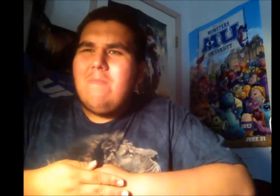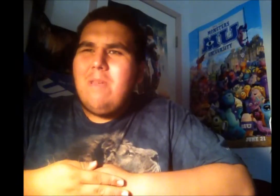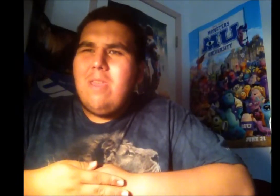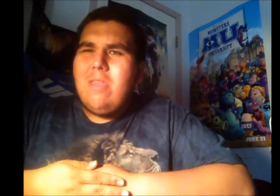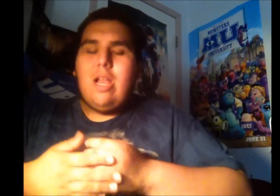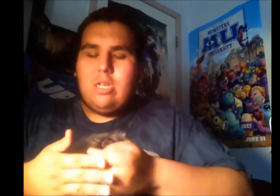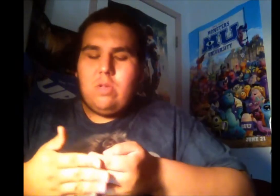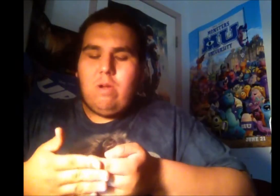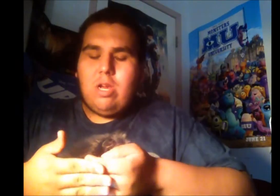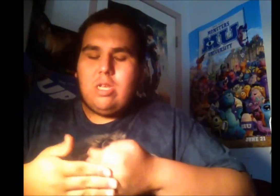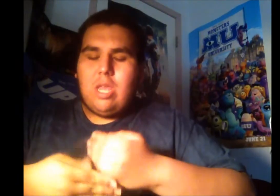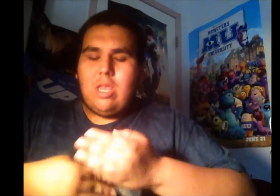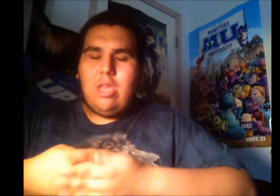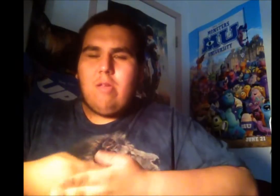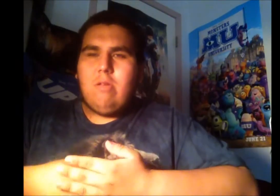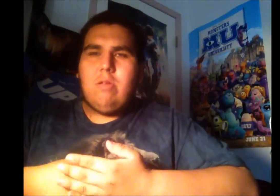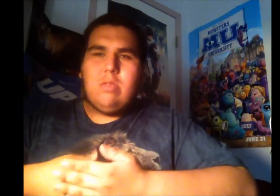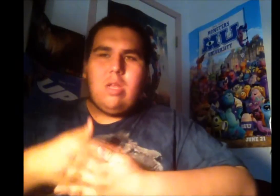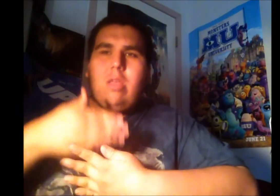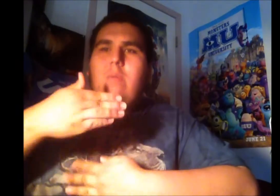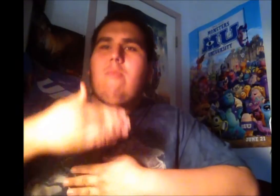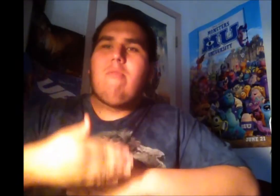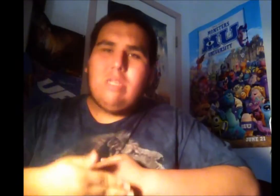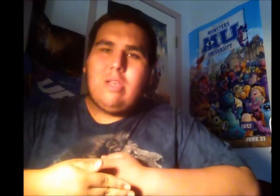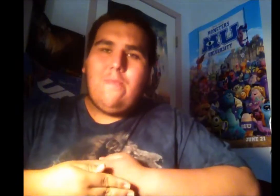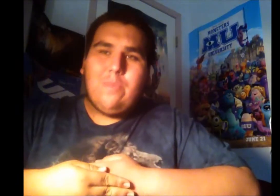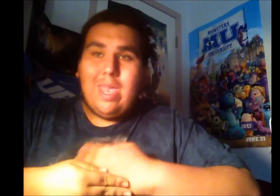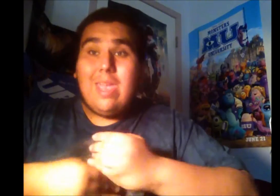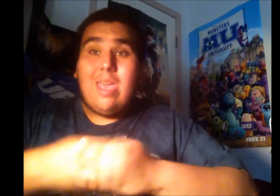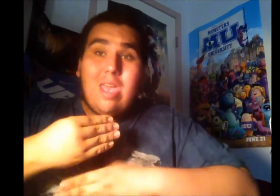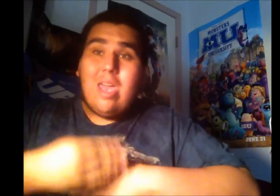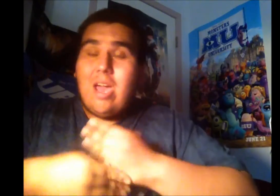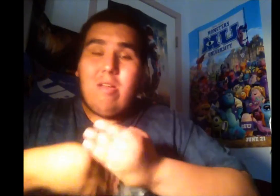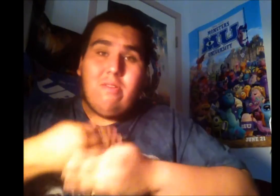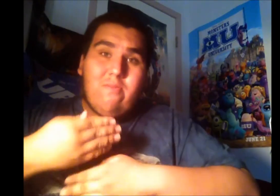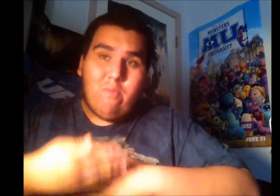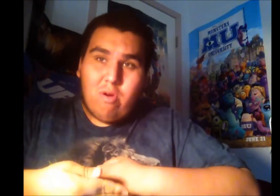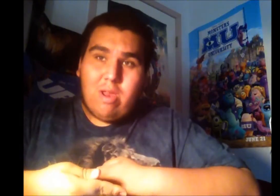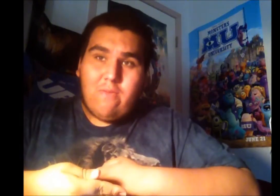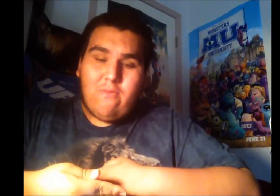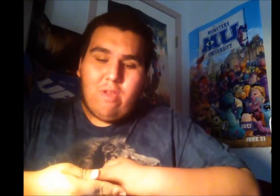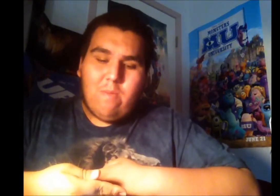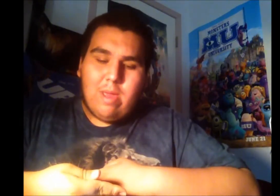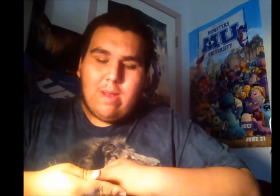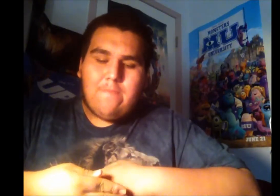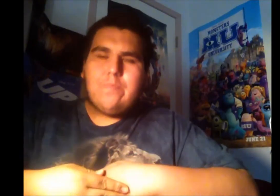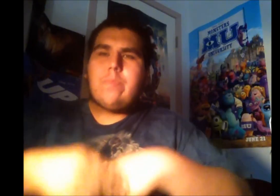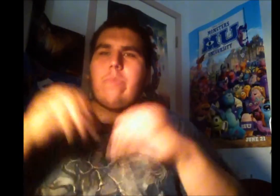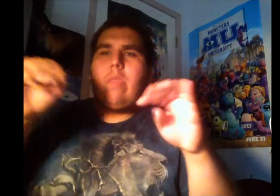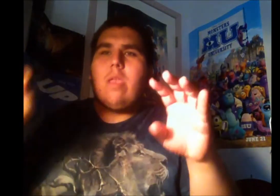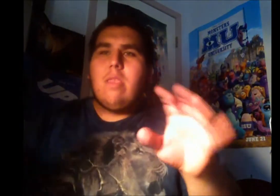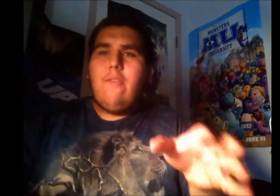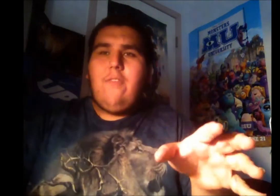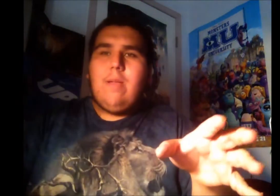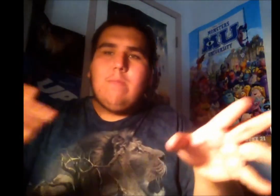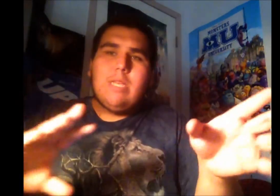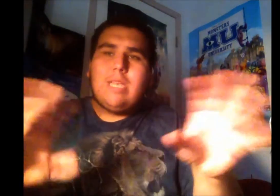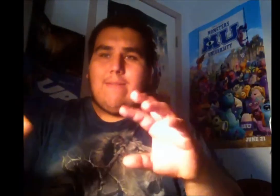to be. I just wish that they used a little more something out of Morgan Freeman. The film does have